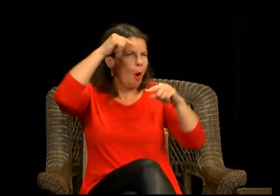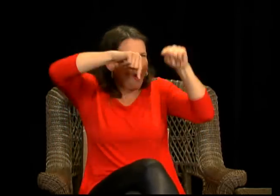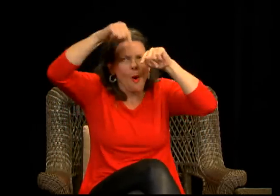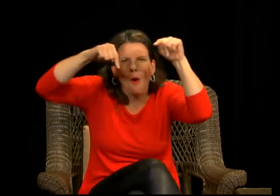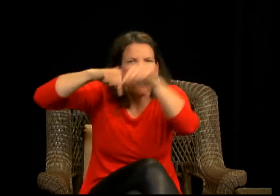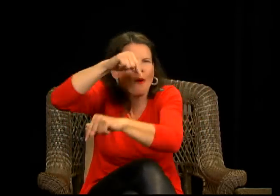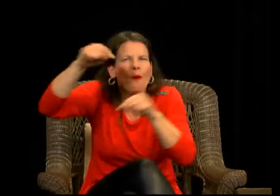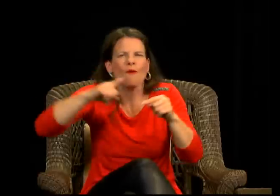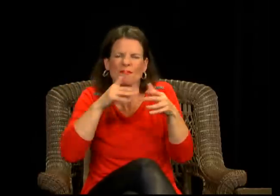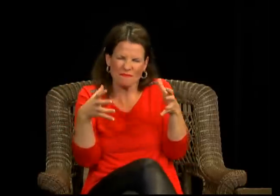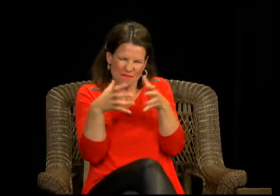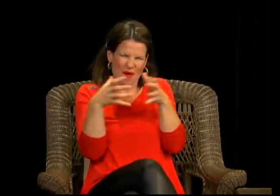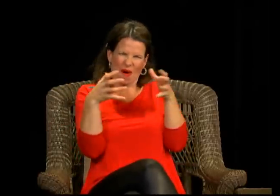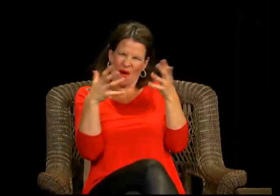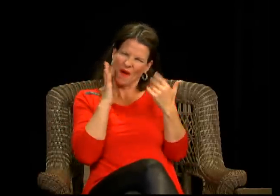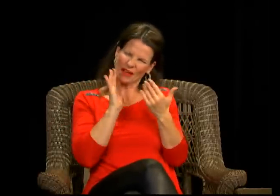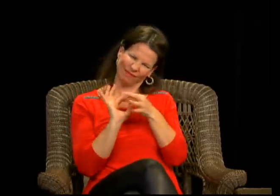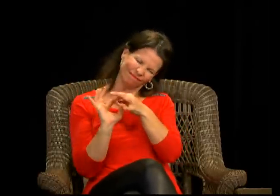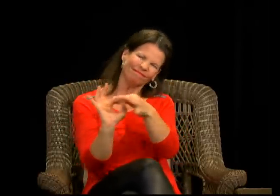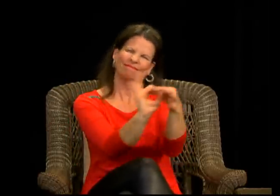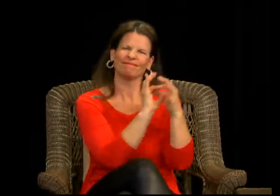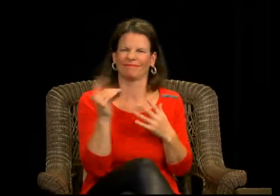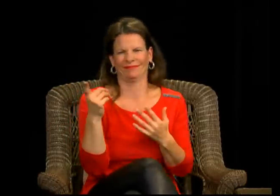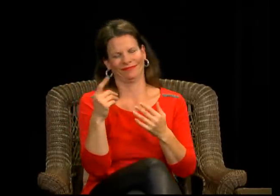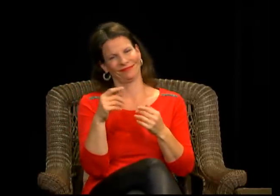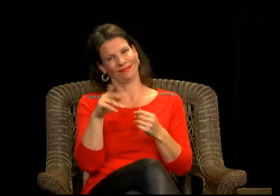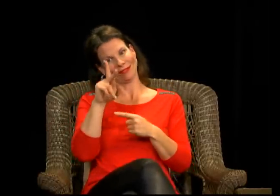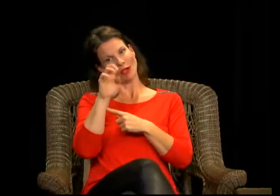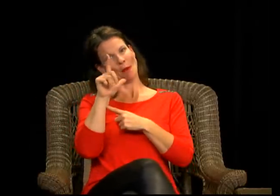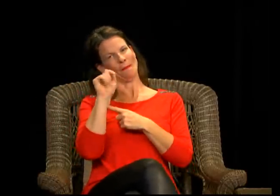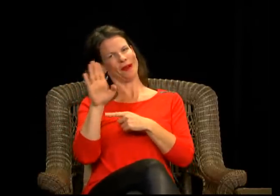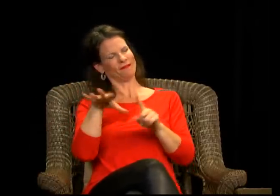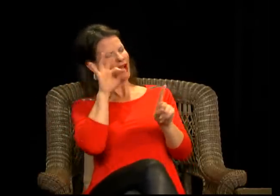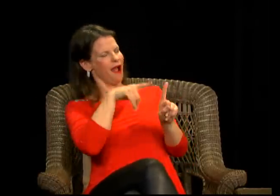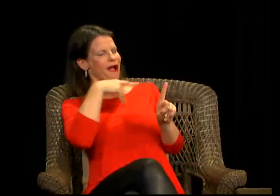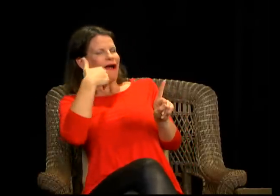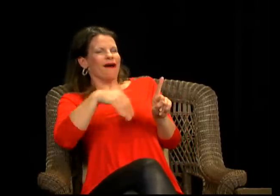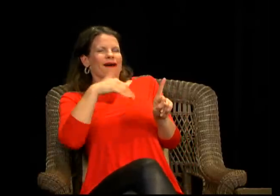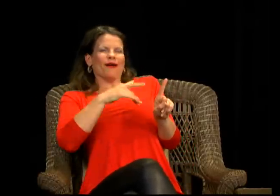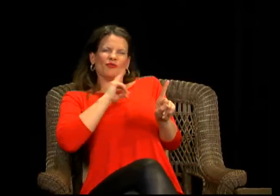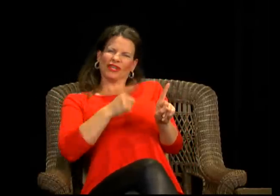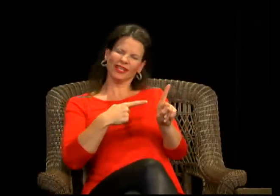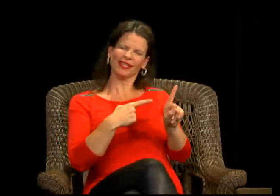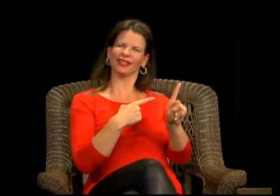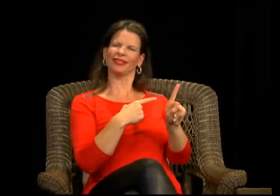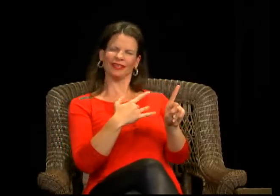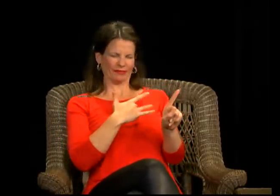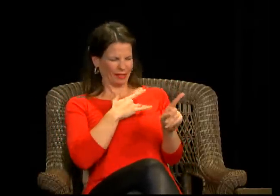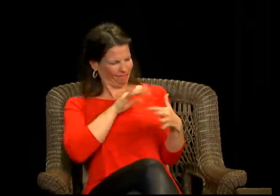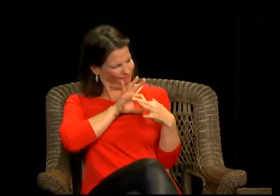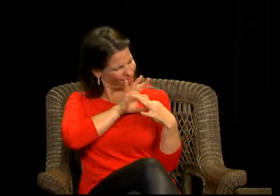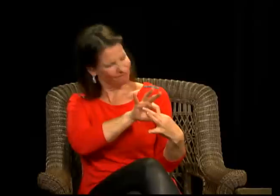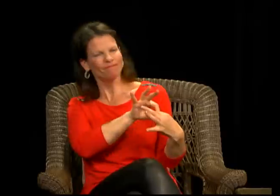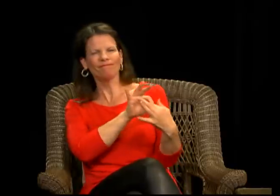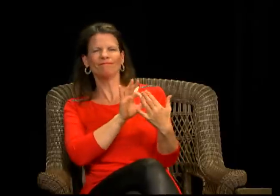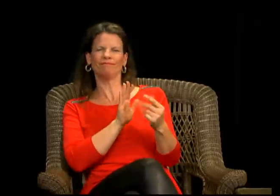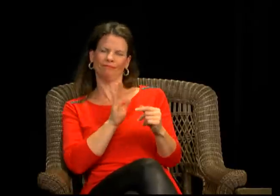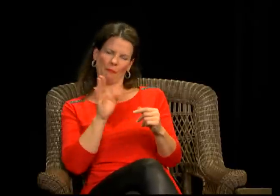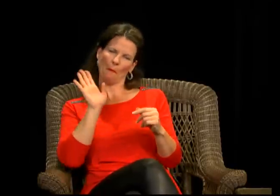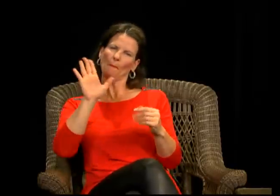are acceptable in the deaf community that are and may not be acceptable in the hearing. So he does not feel like he belongs with hearing people. So he really,